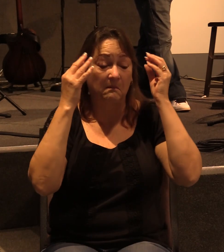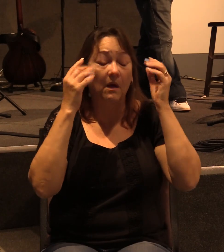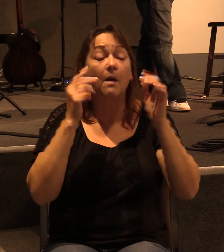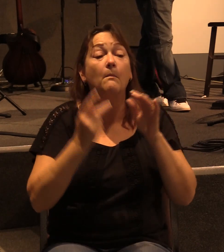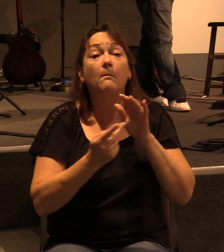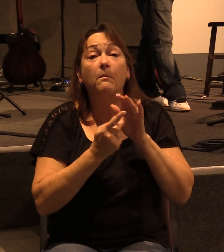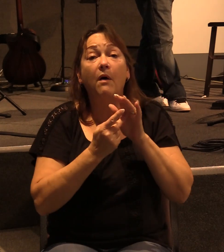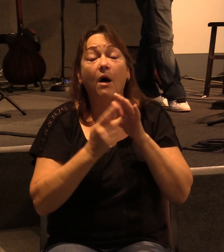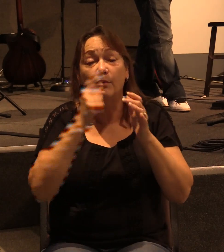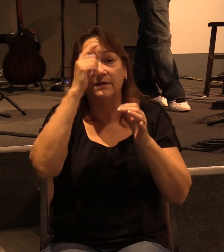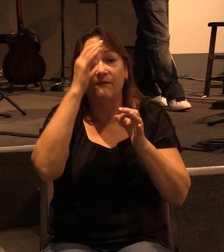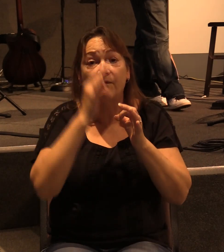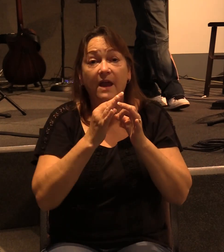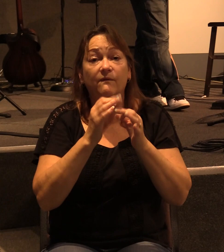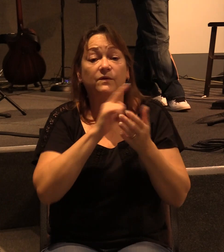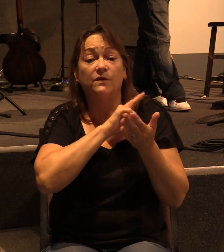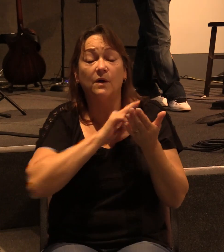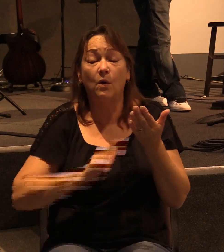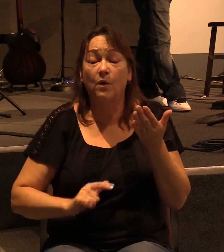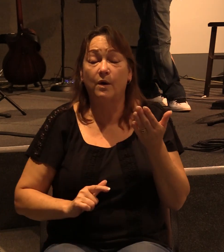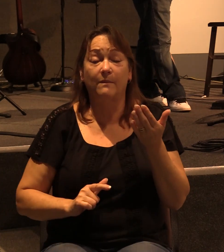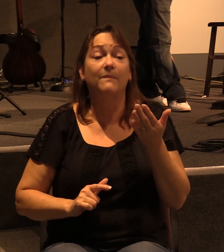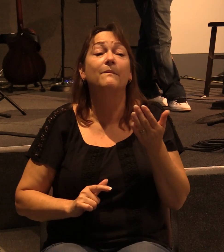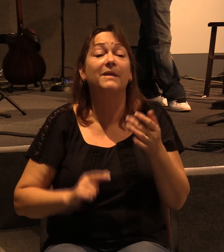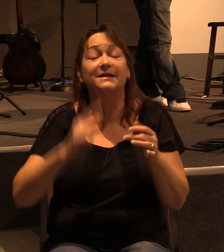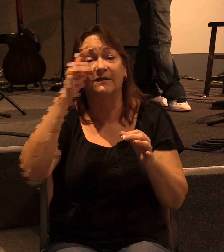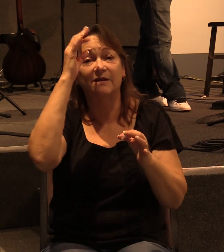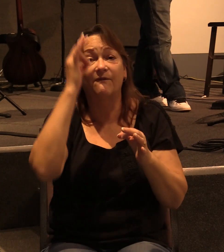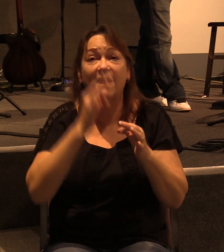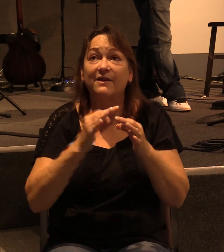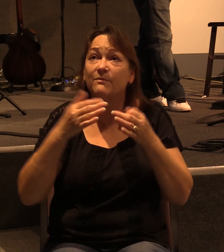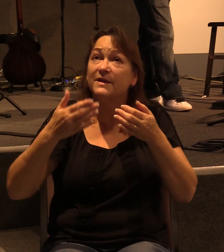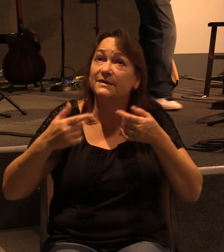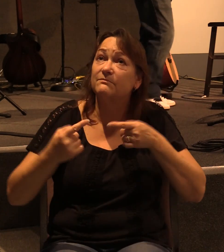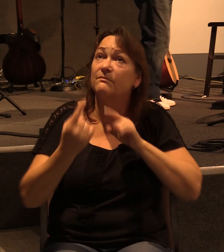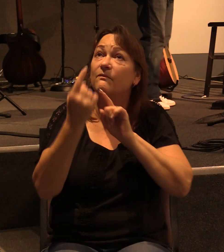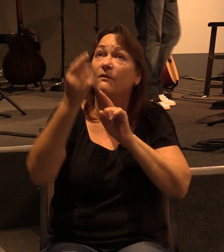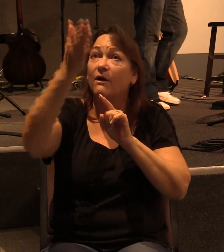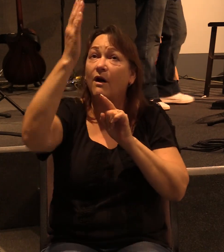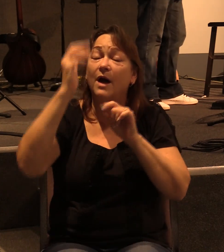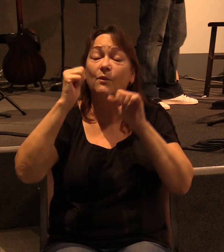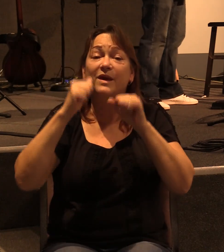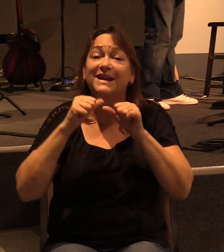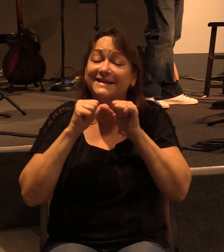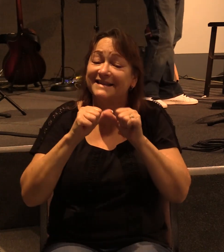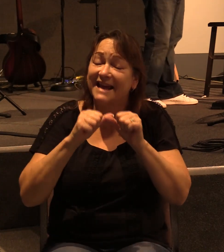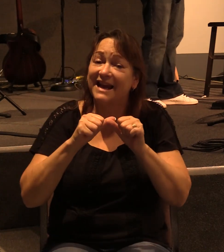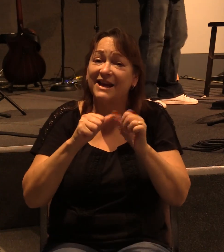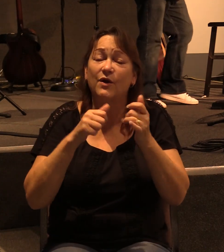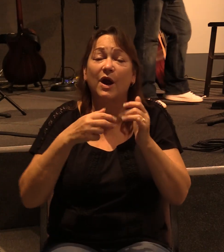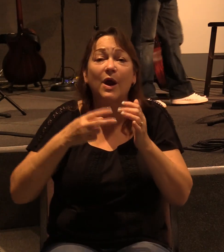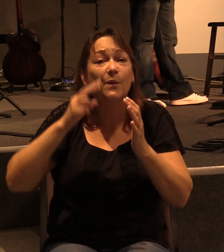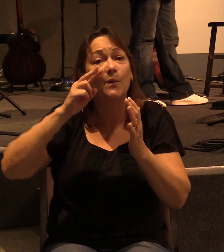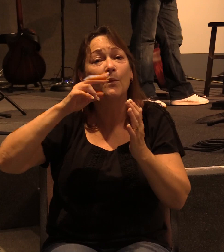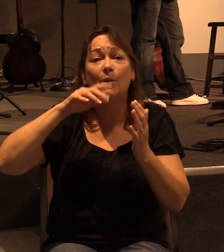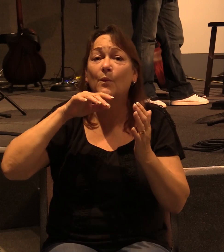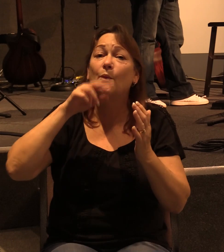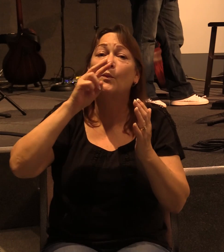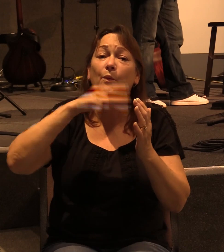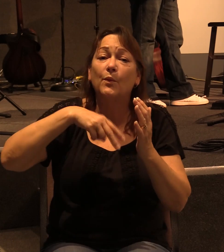But Paul was faithful to the Lord, and because of his faithfulness to God, we can stand here tonight and read the truth.